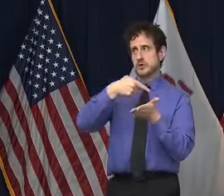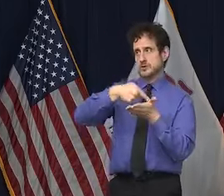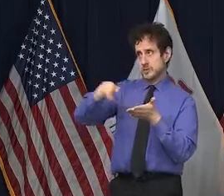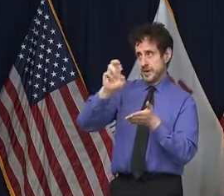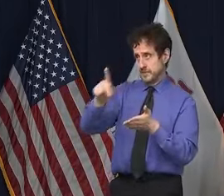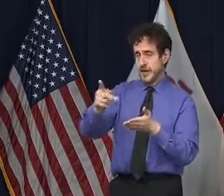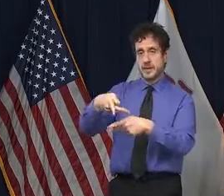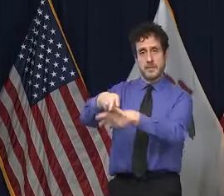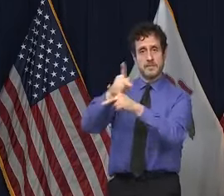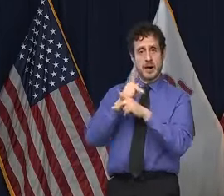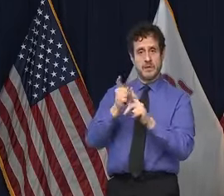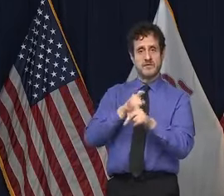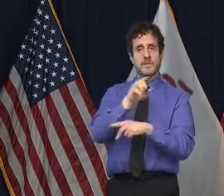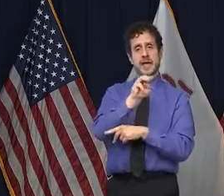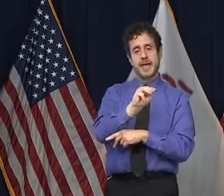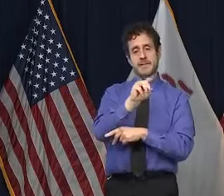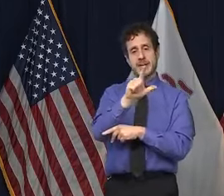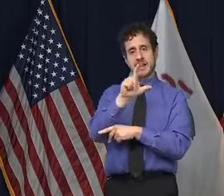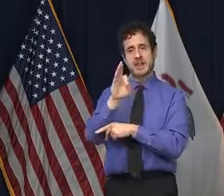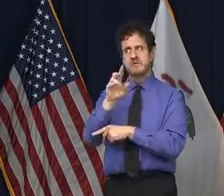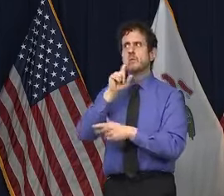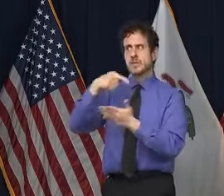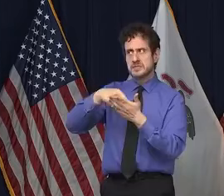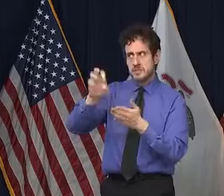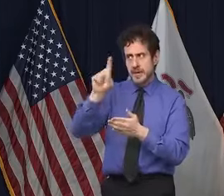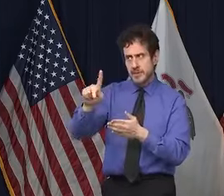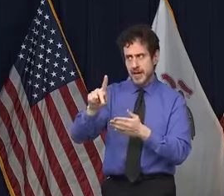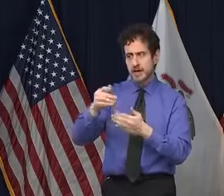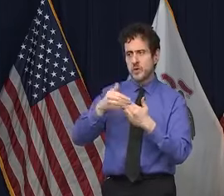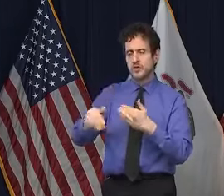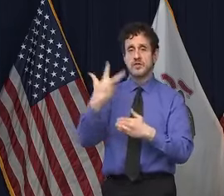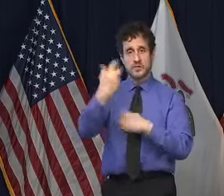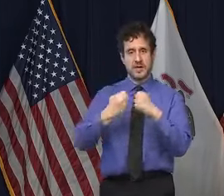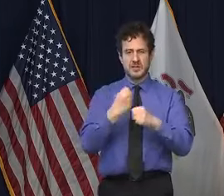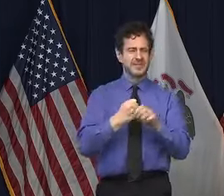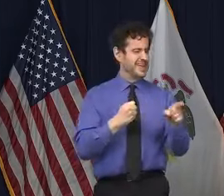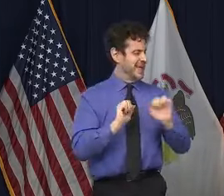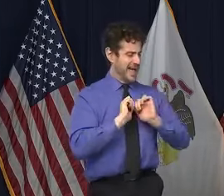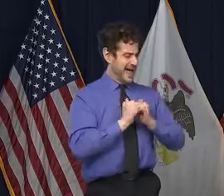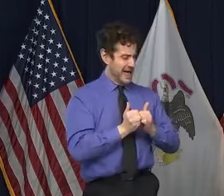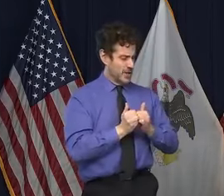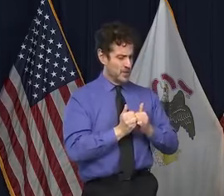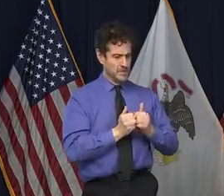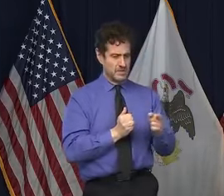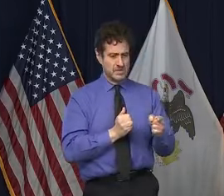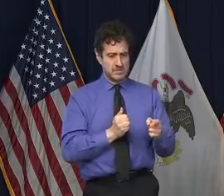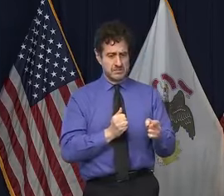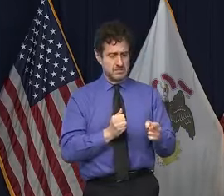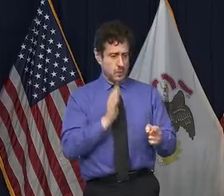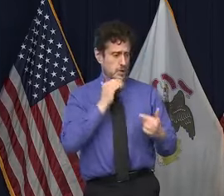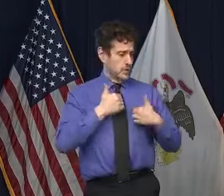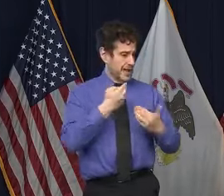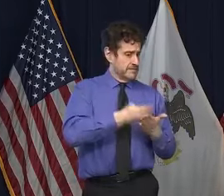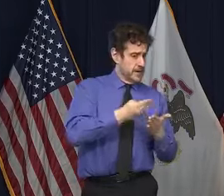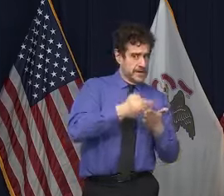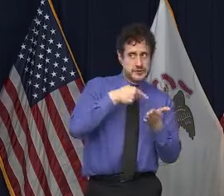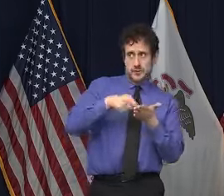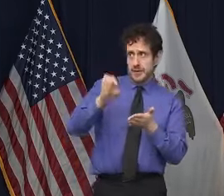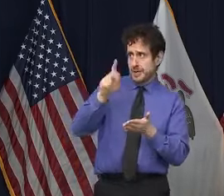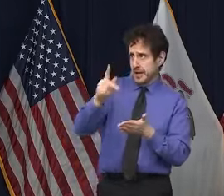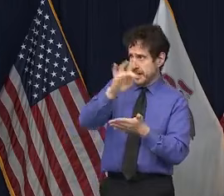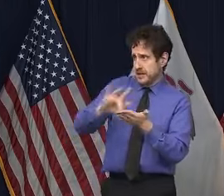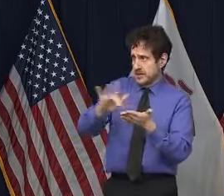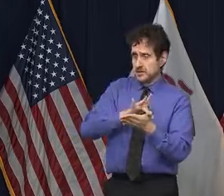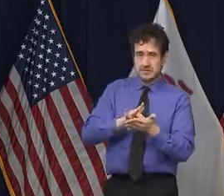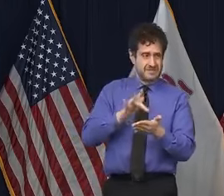borrowing from the MLF over the course of three years. But how do you expect to do that with a rebound in revenue? Is that likely at this point?